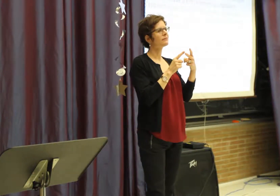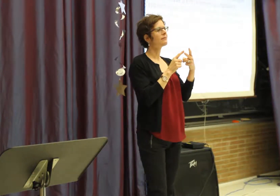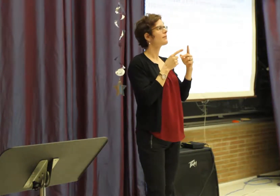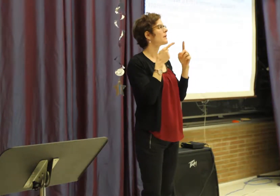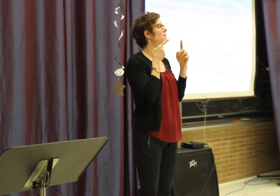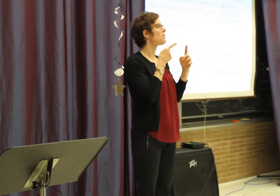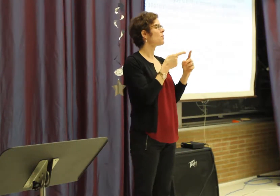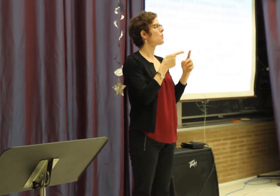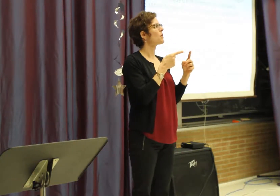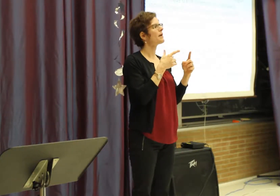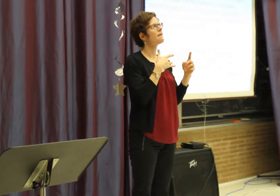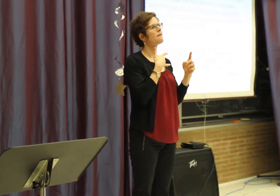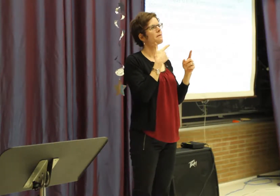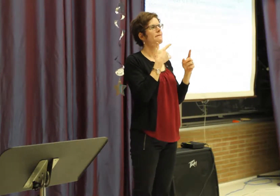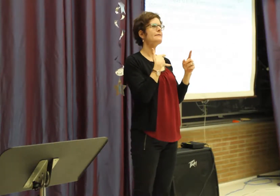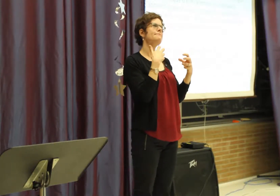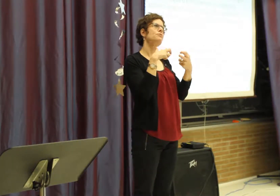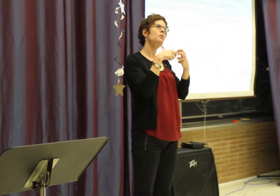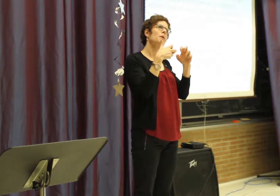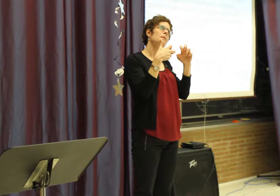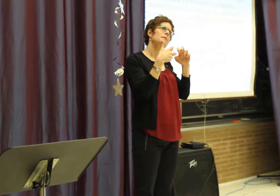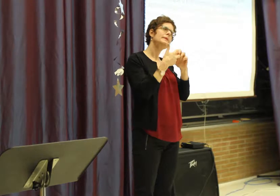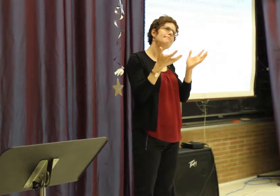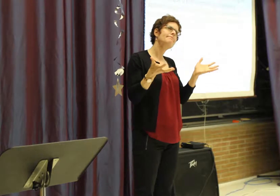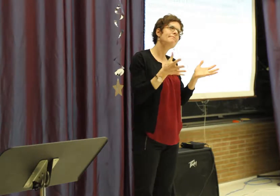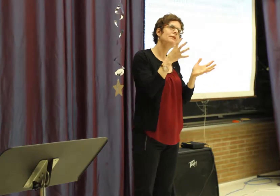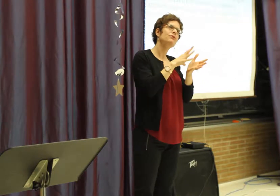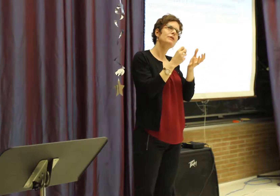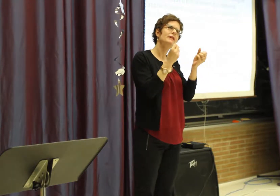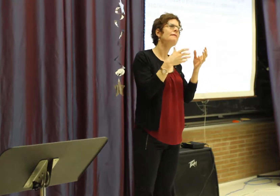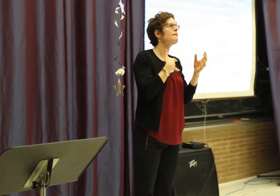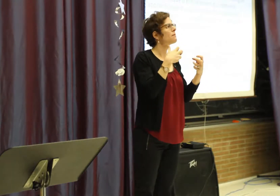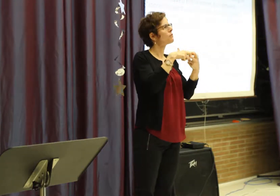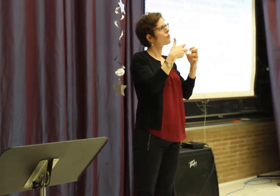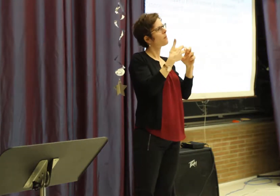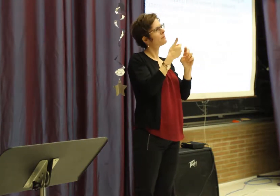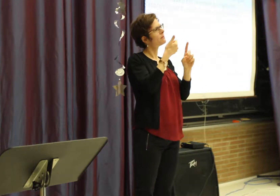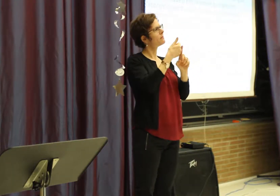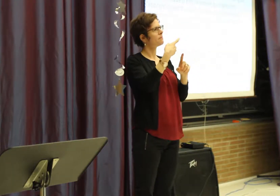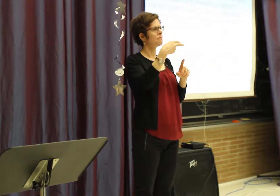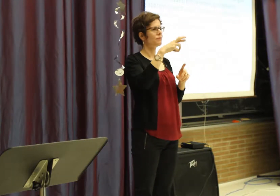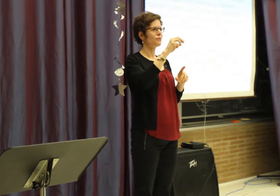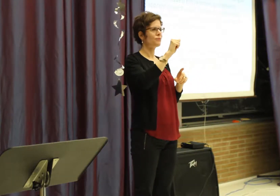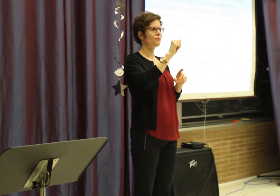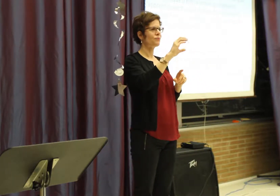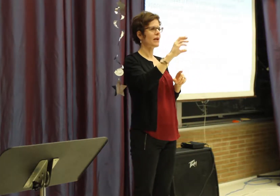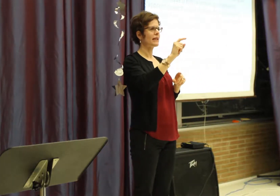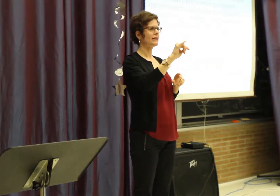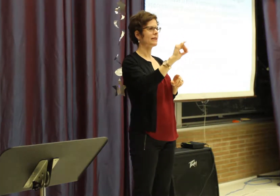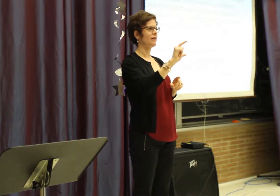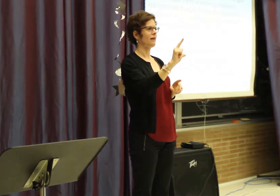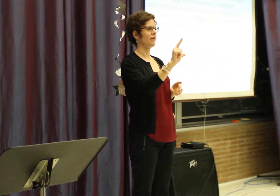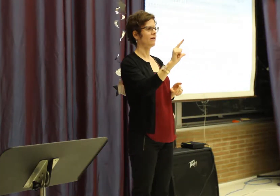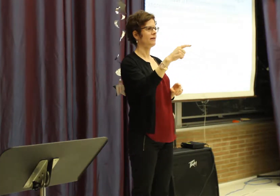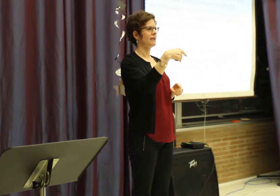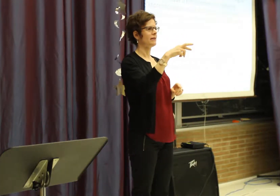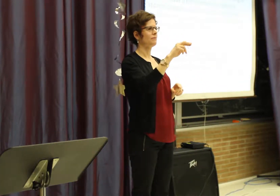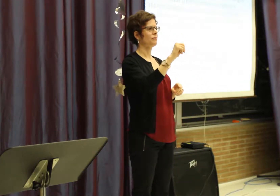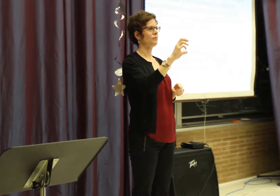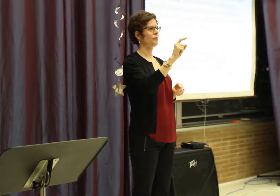The second rationale that experts say that parents should not learn sign language is due